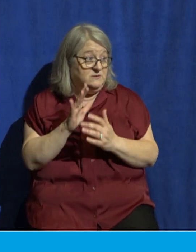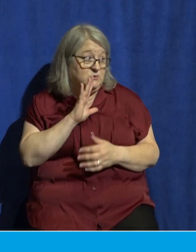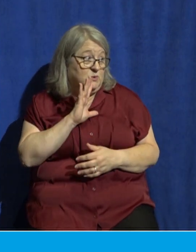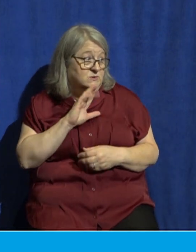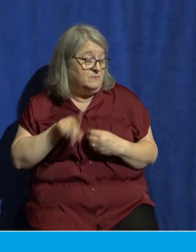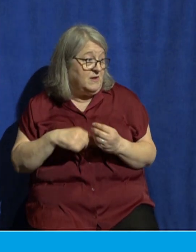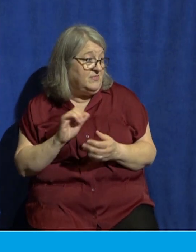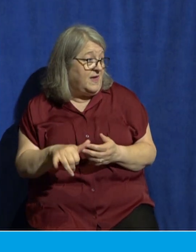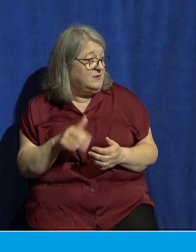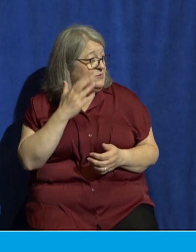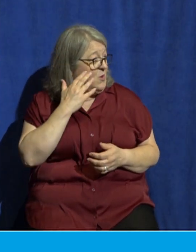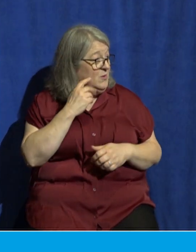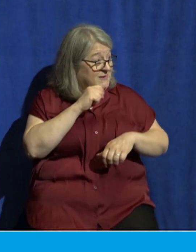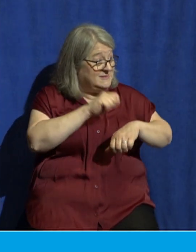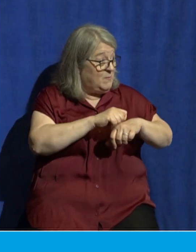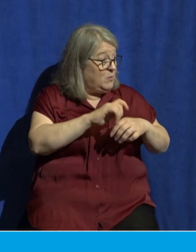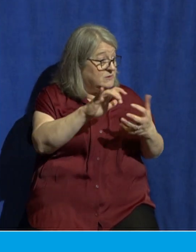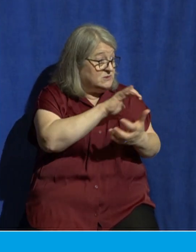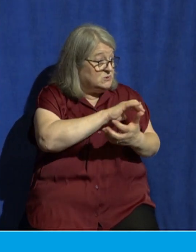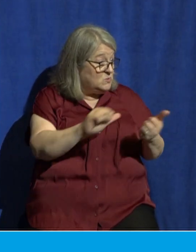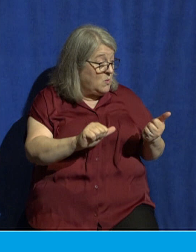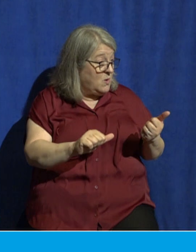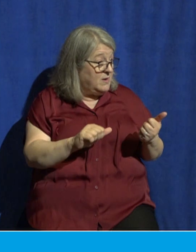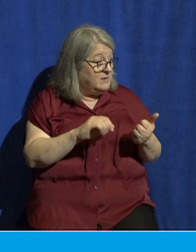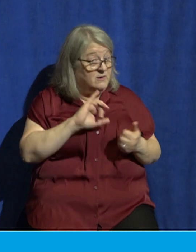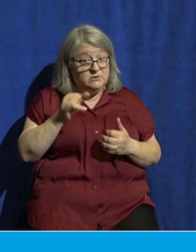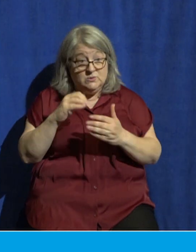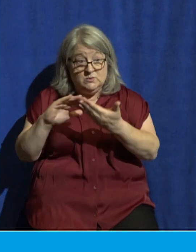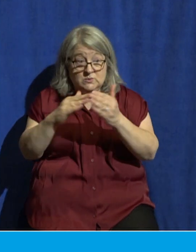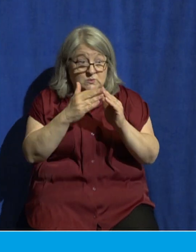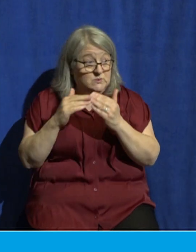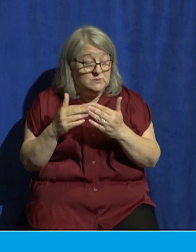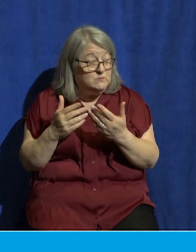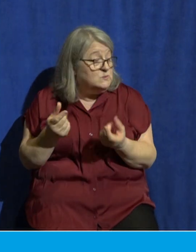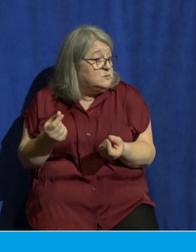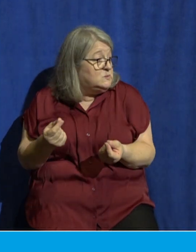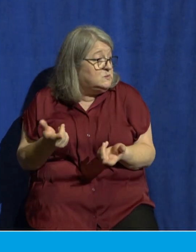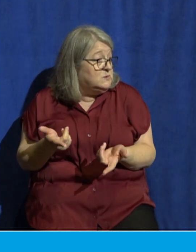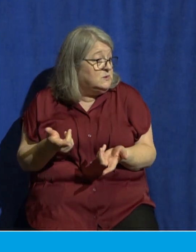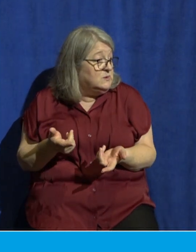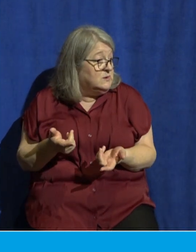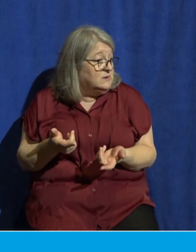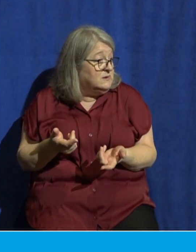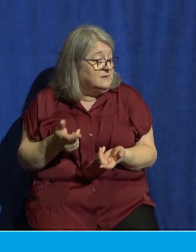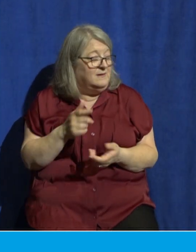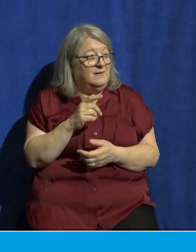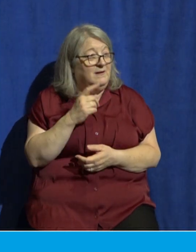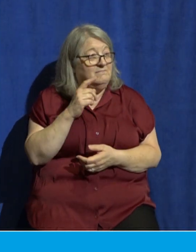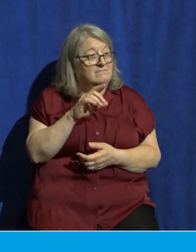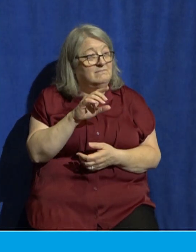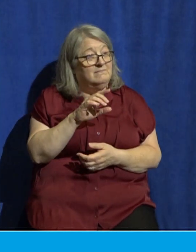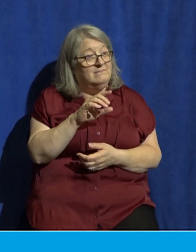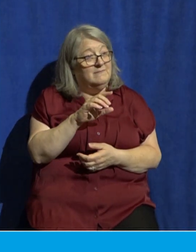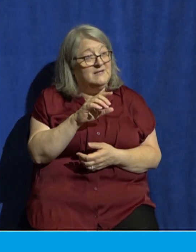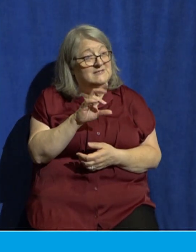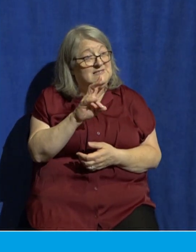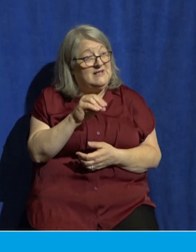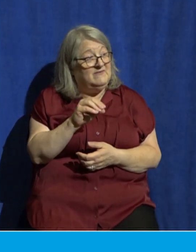when the temple has been destroyed. Jerusalem is finally in AD 70 completely decimated and he